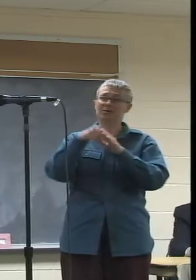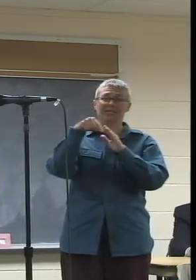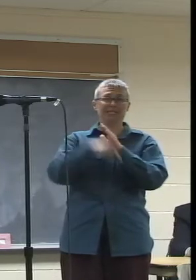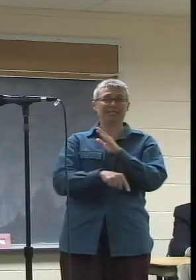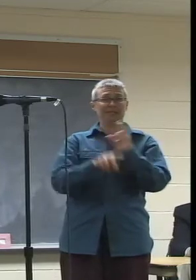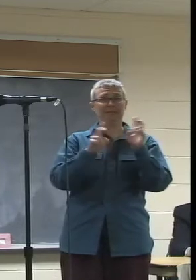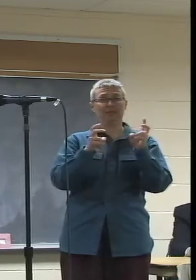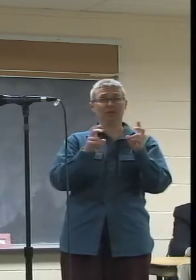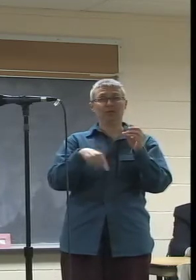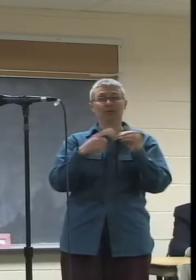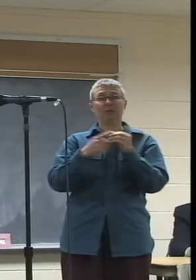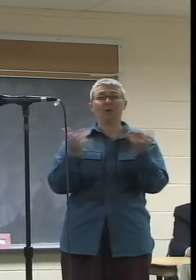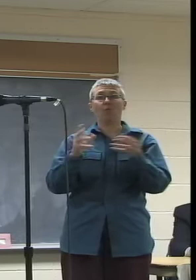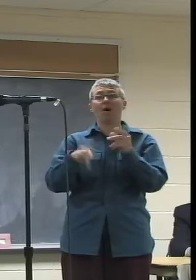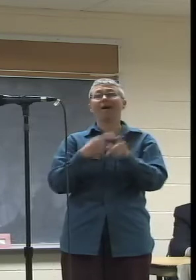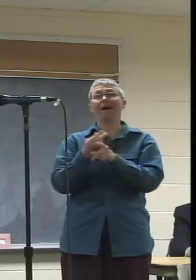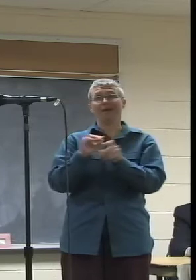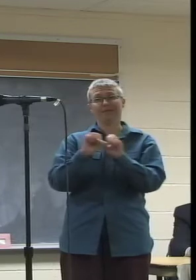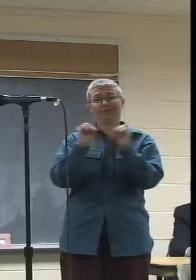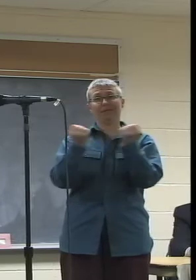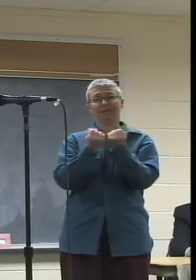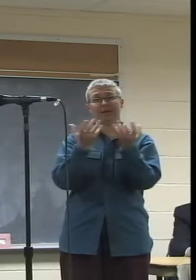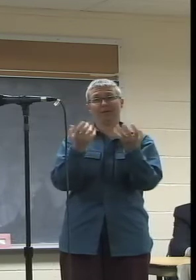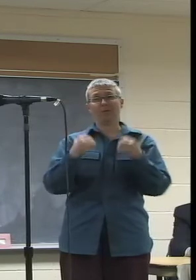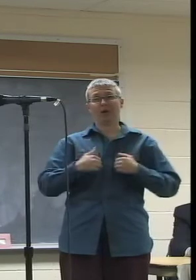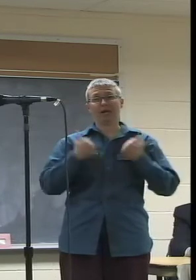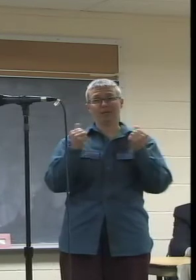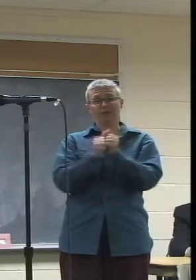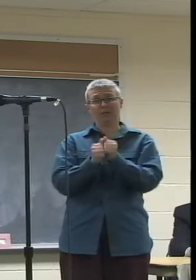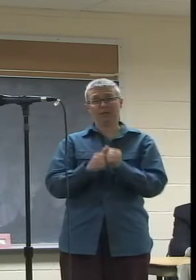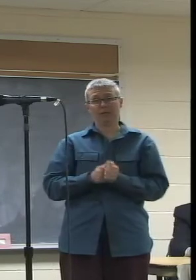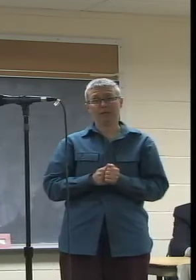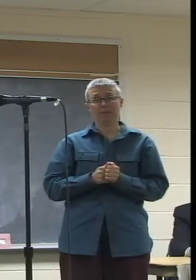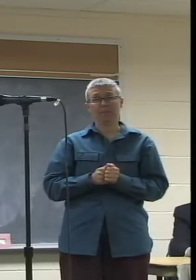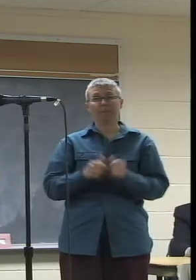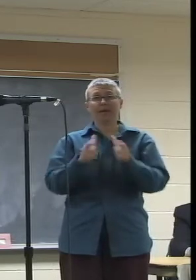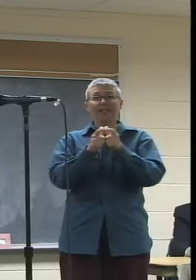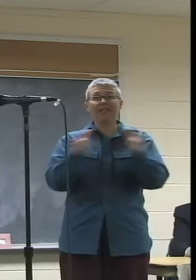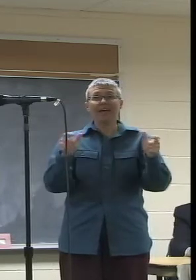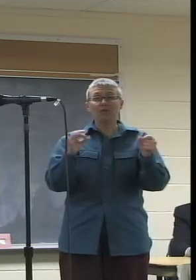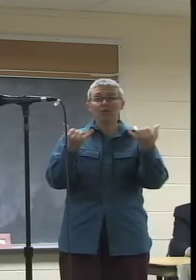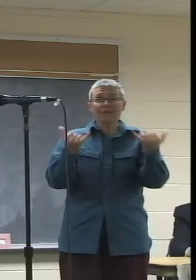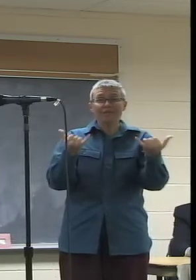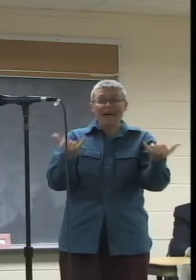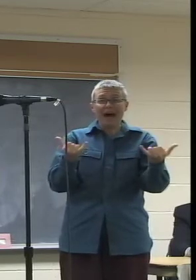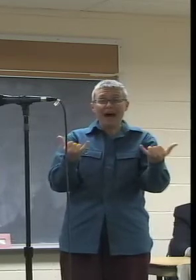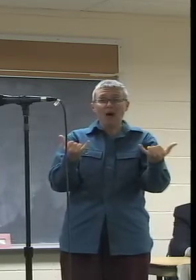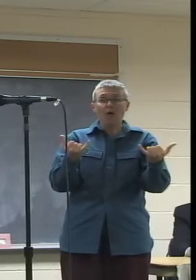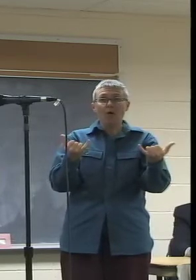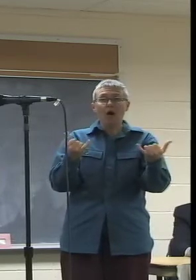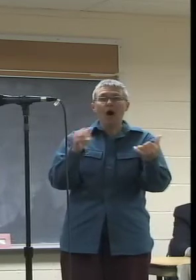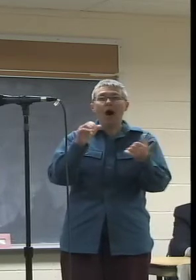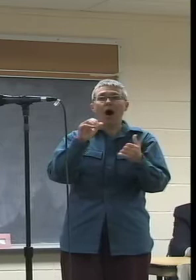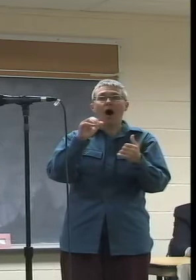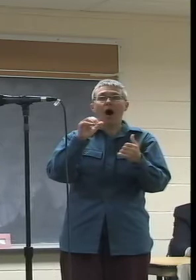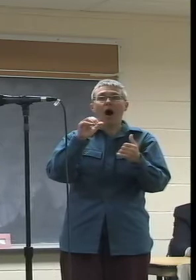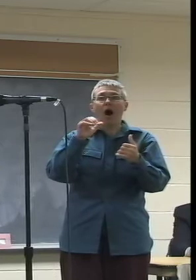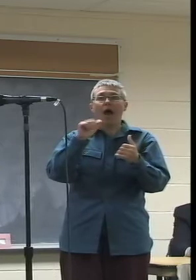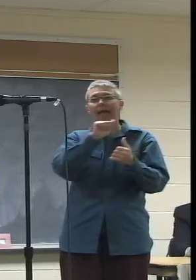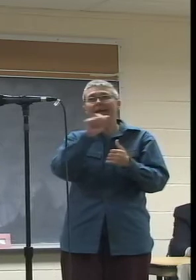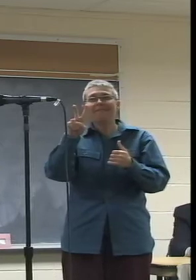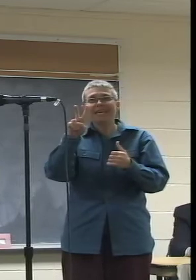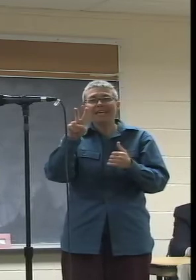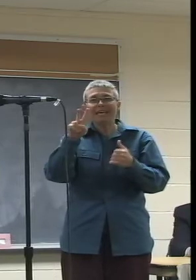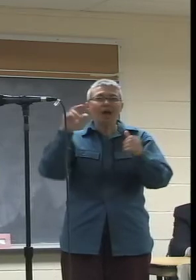about the kind of society we want to live in. The language of the modern age is now audiovisual. I wish it was something else, but it's not. That's